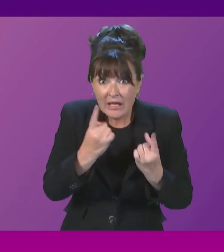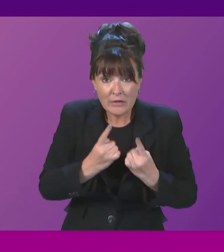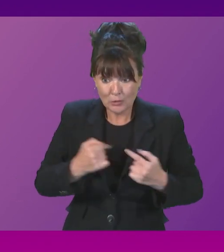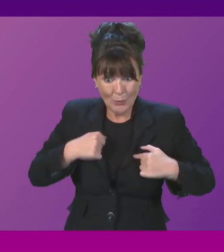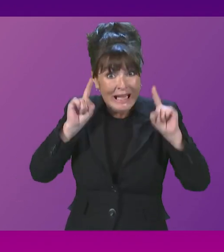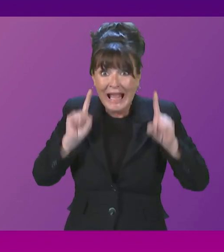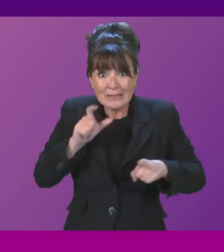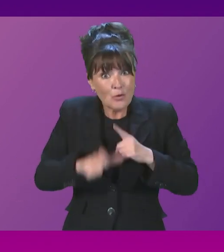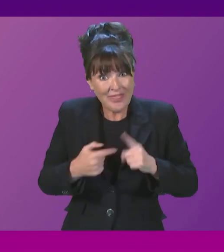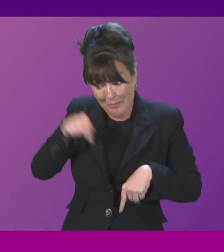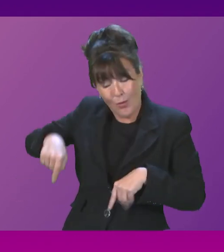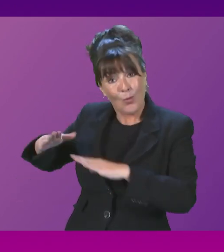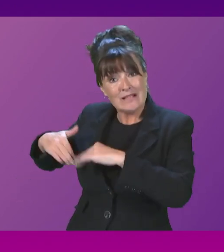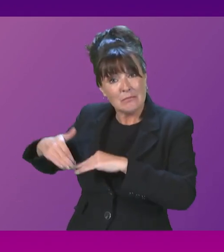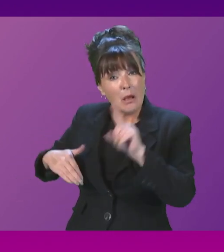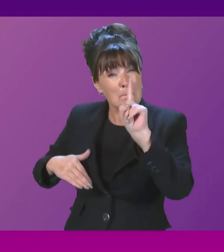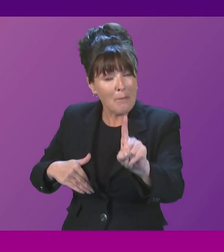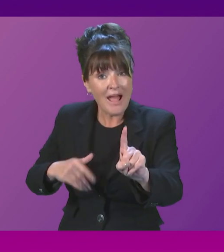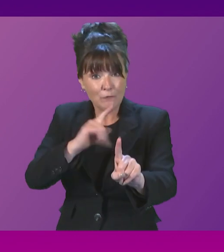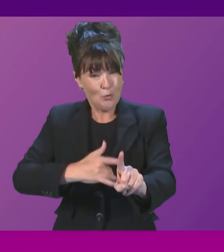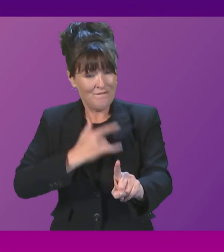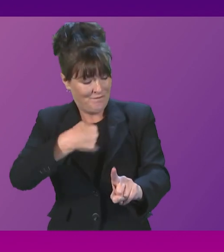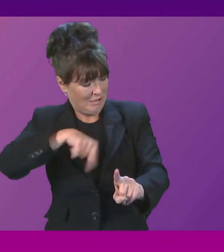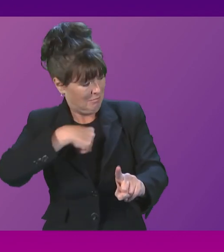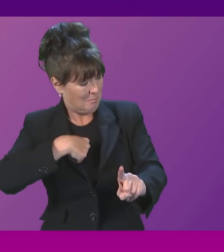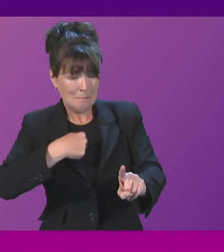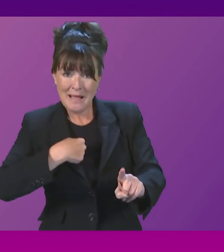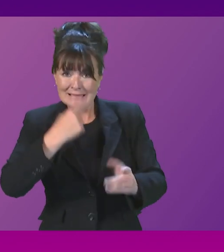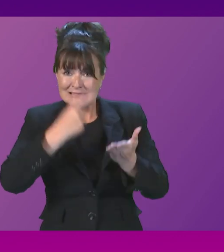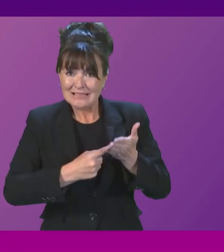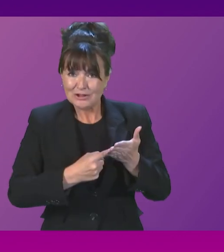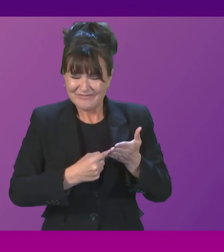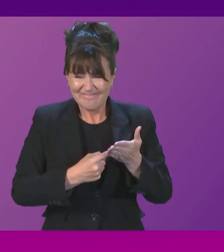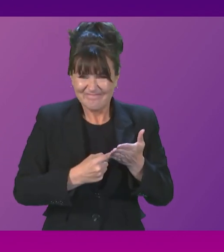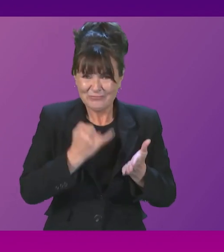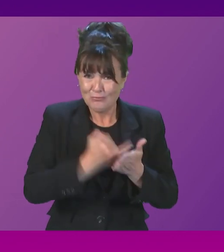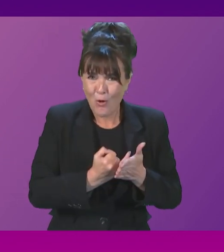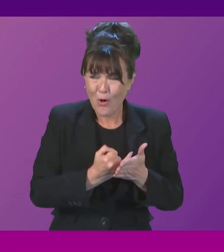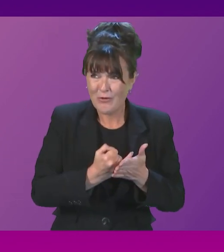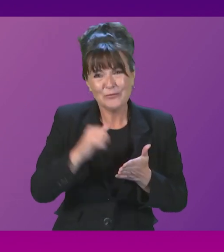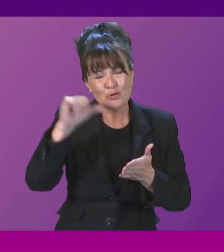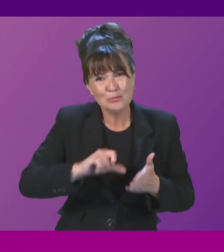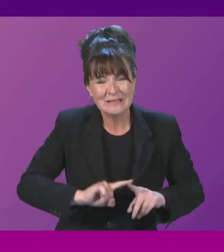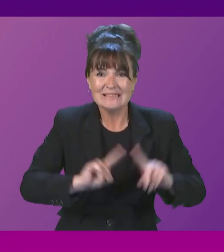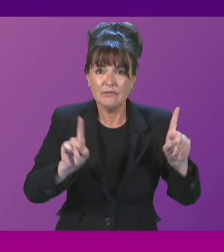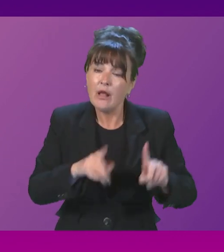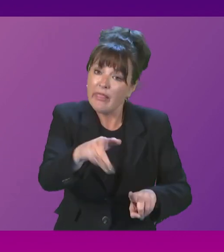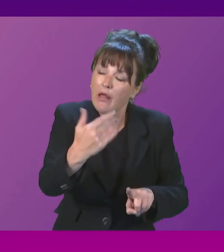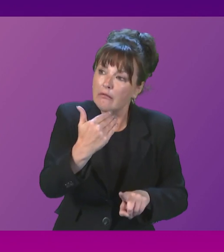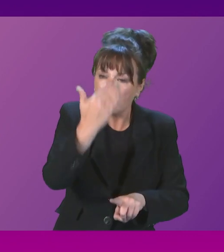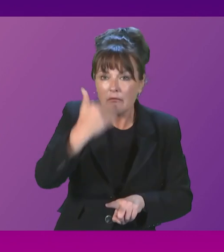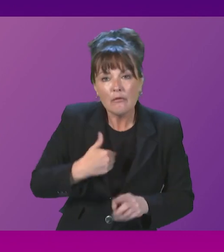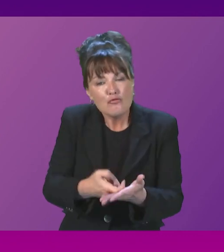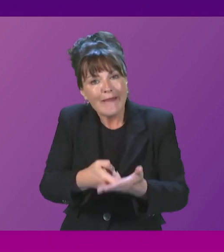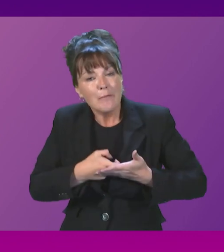government, if there are different decisions you think we should be making, then come and say that. But you can't simply ask us to spend more money in one